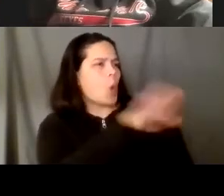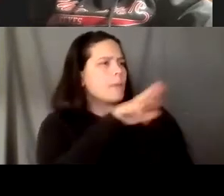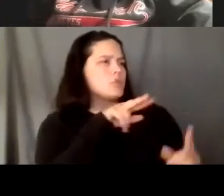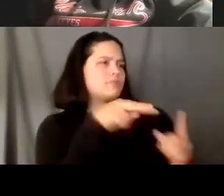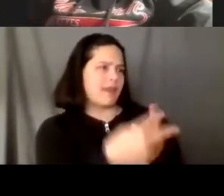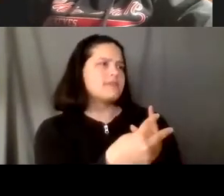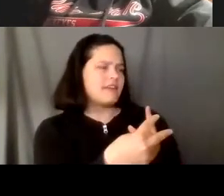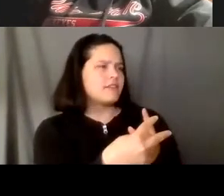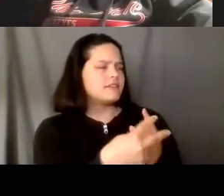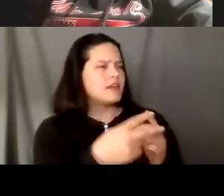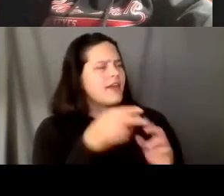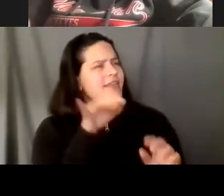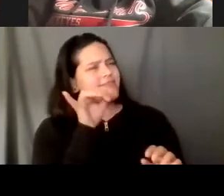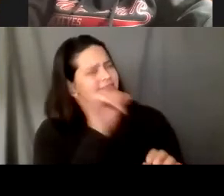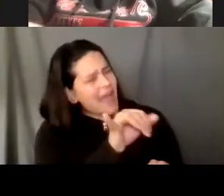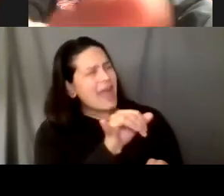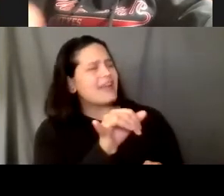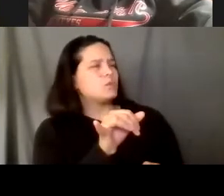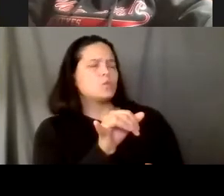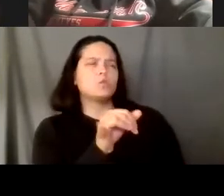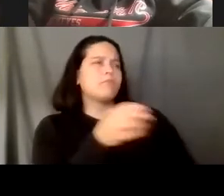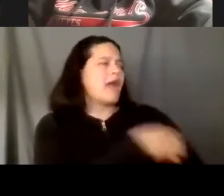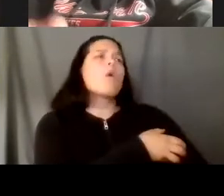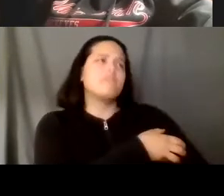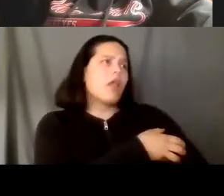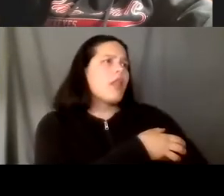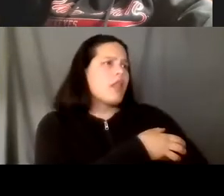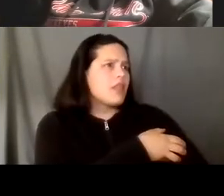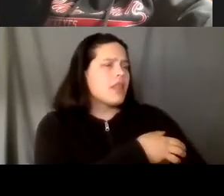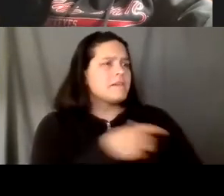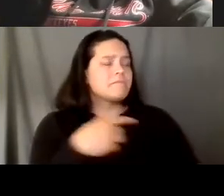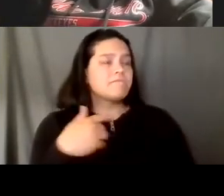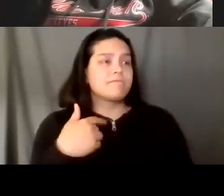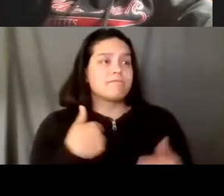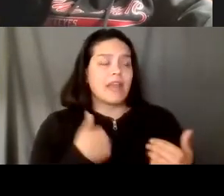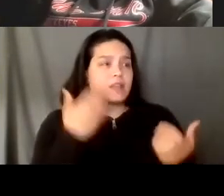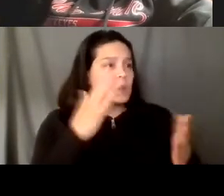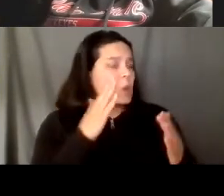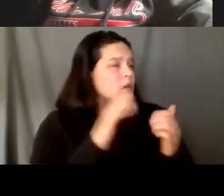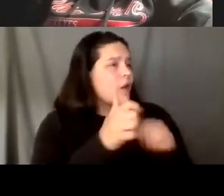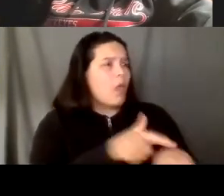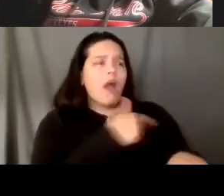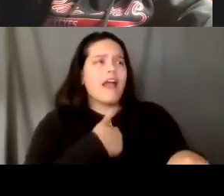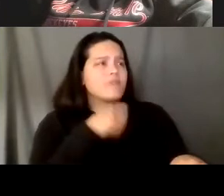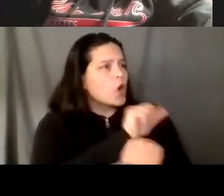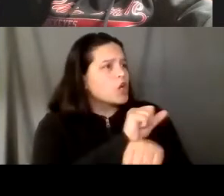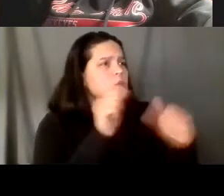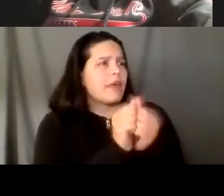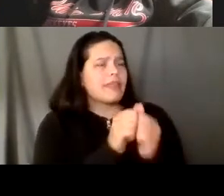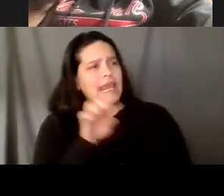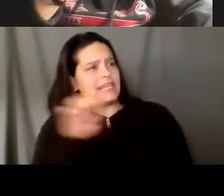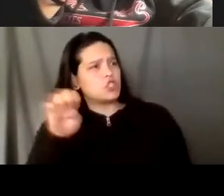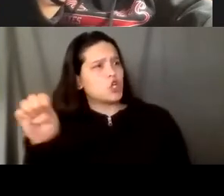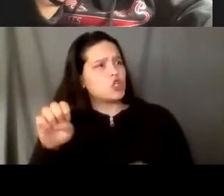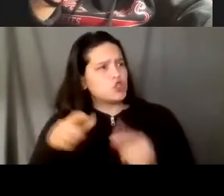spent the last i don't know how many years living with the history of eastern tribes in the united states and so it's not unfamiliar but it's just so